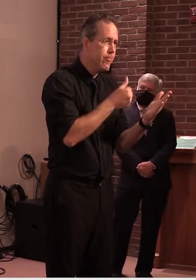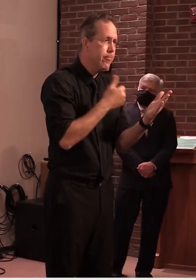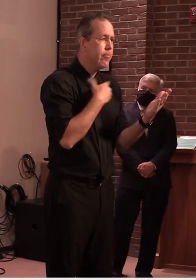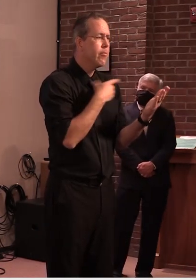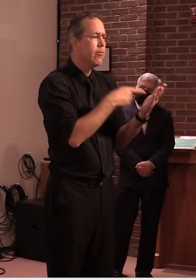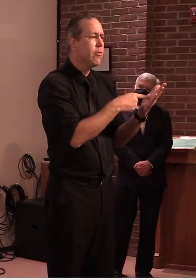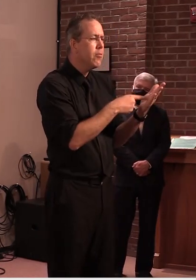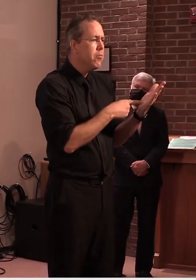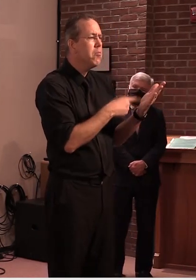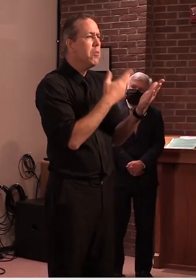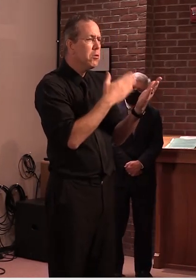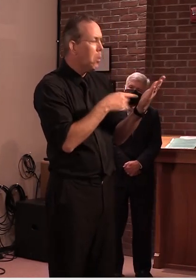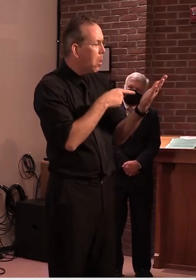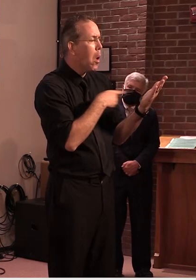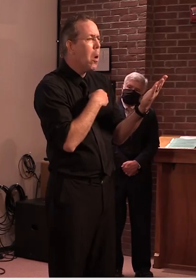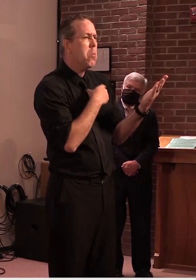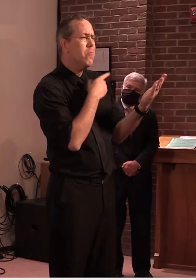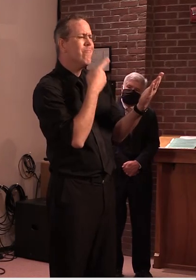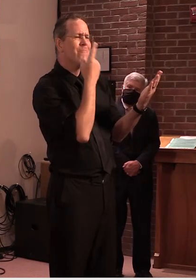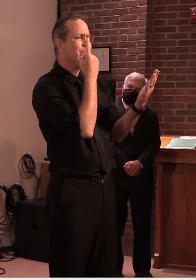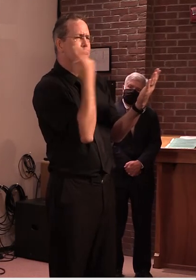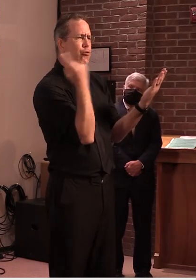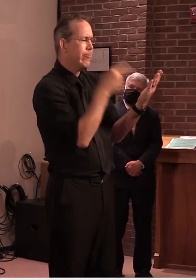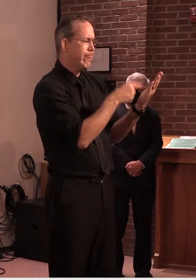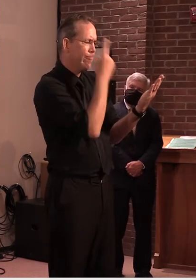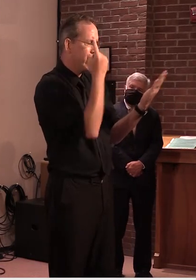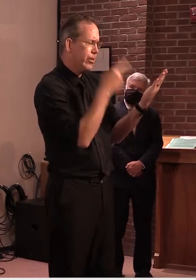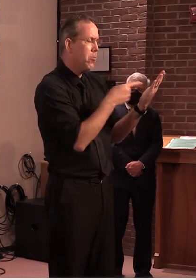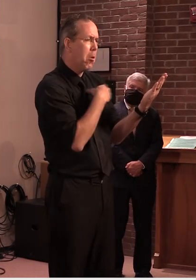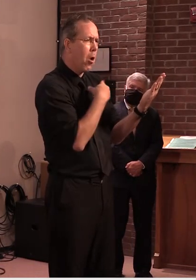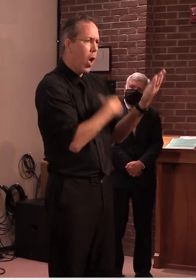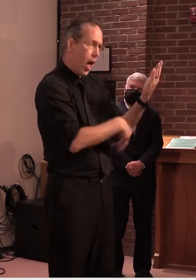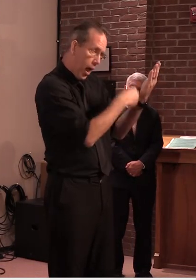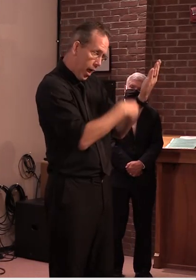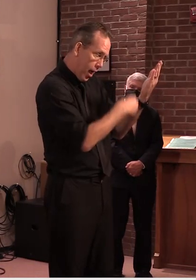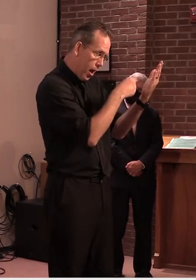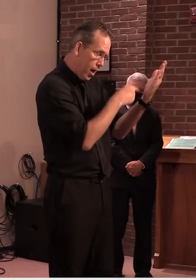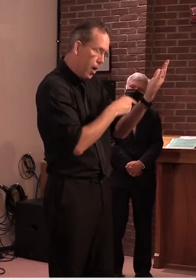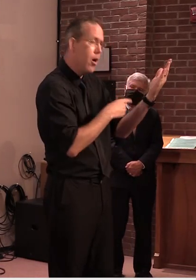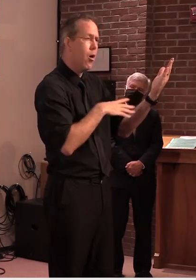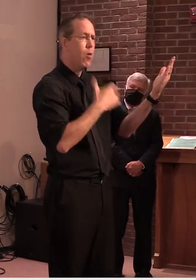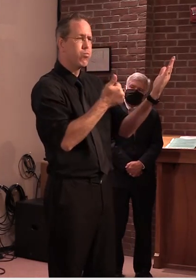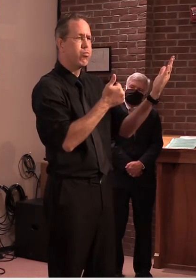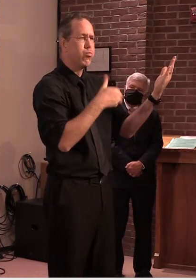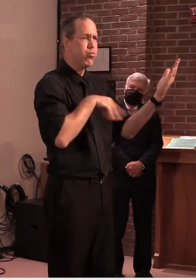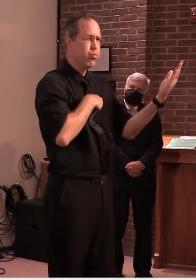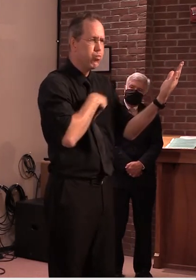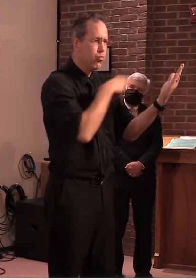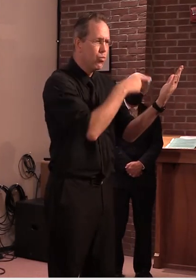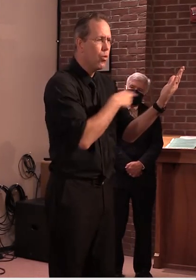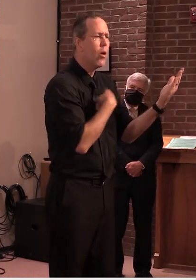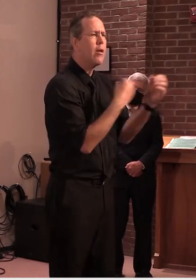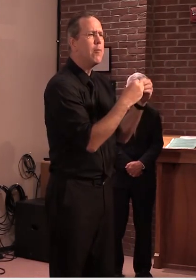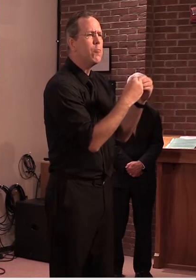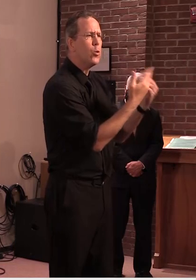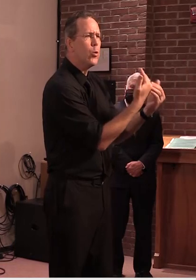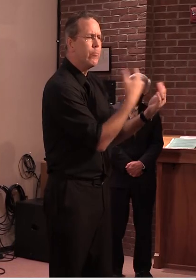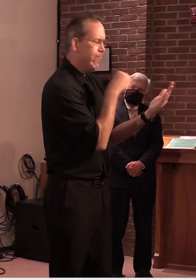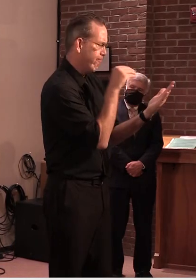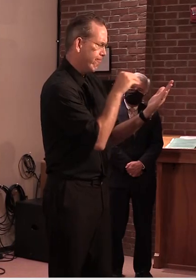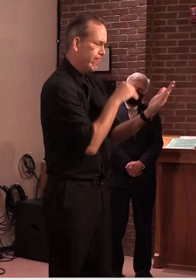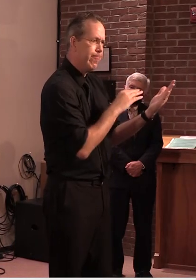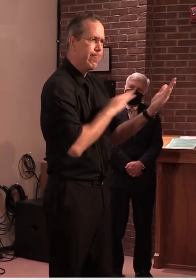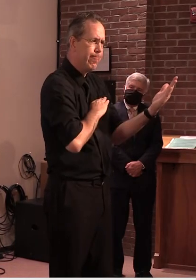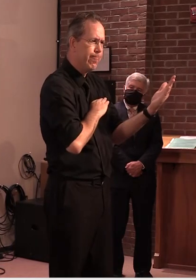to make it palatable so um we're willing we just need to need to make sure that we're all working together in order to do